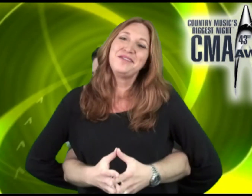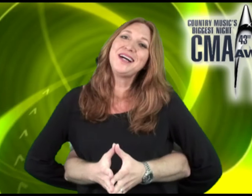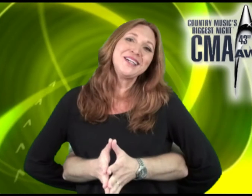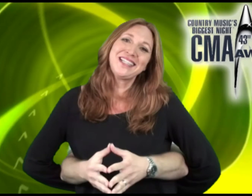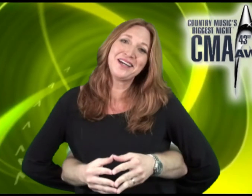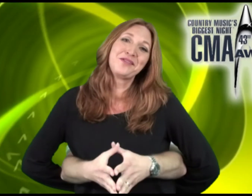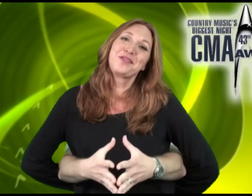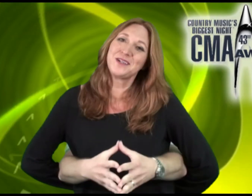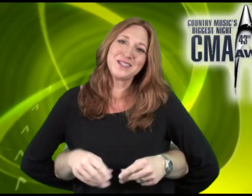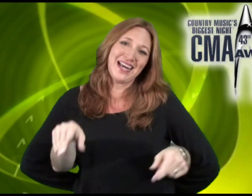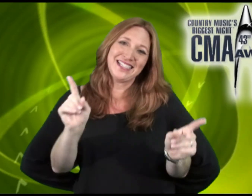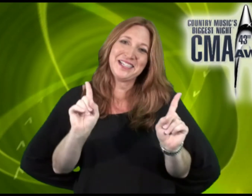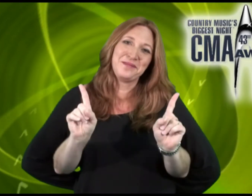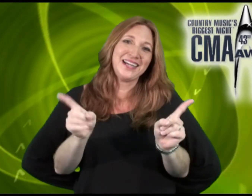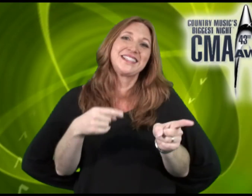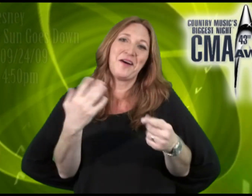I'm going tell you that there is very soon where you start.